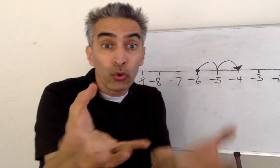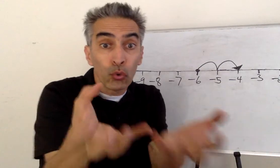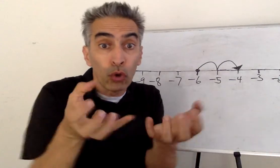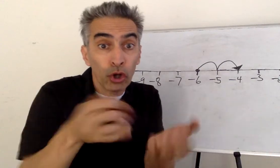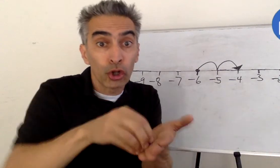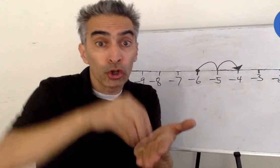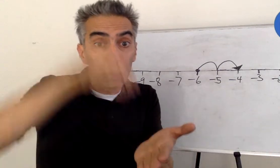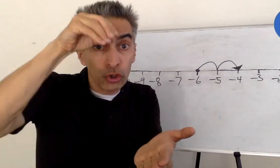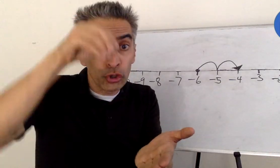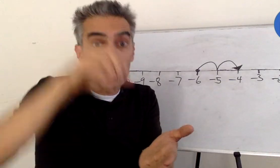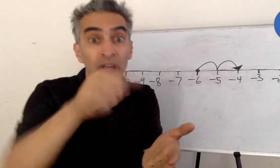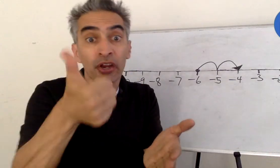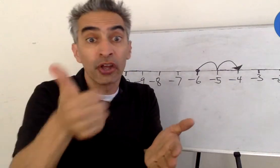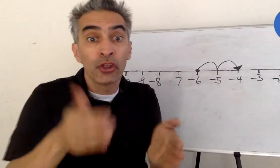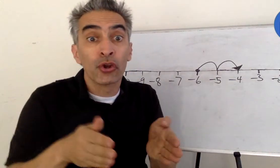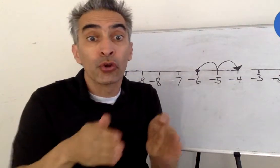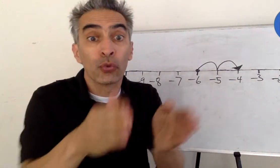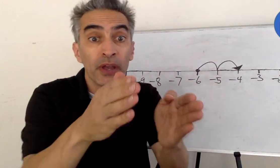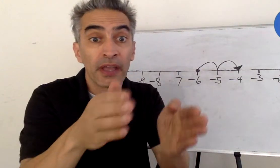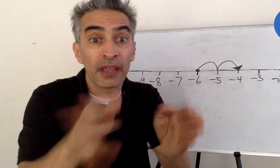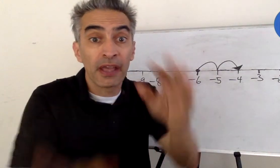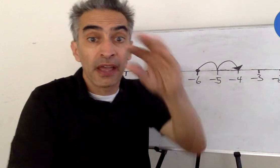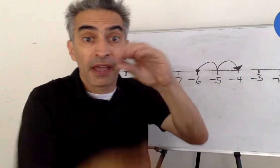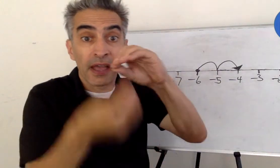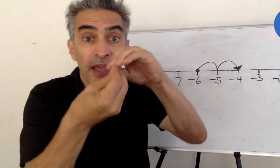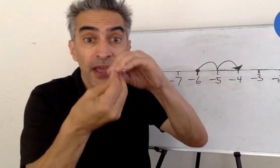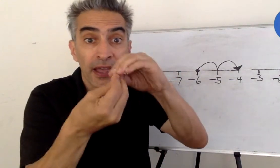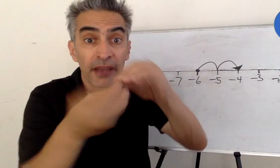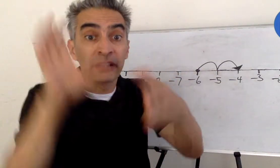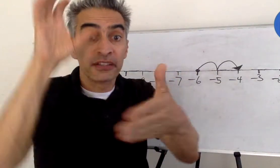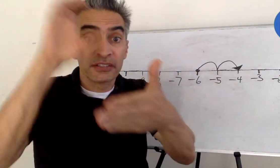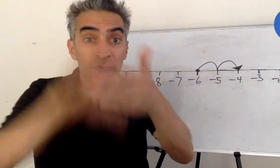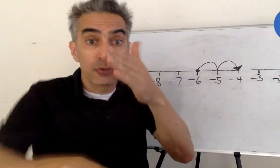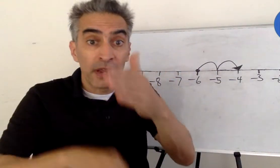Do you want to learn another way to add and subtract numbers?